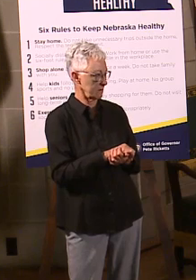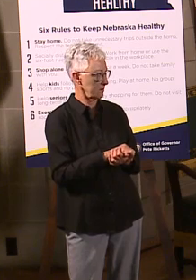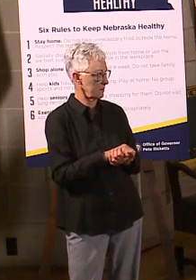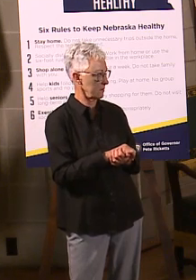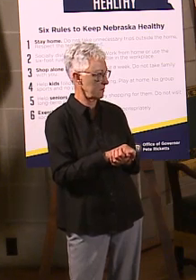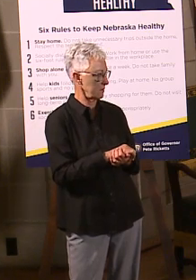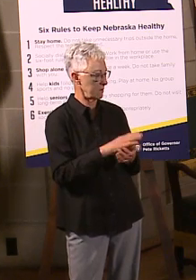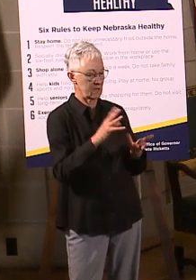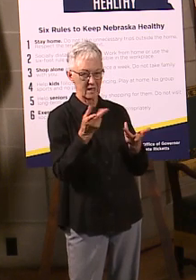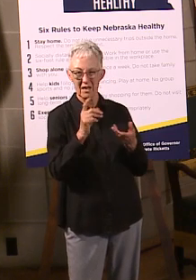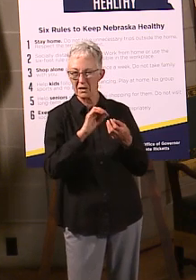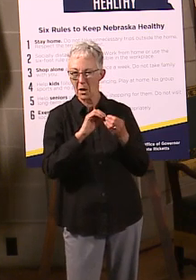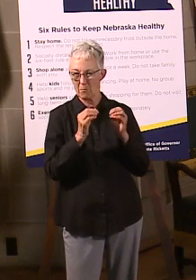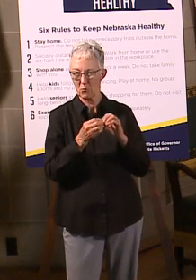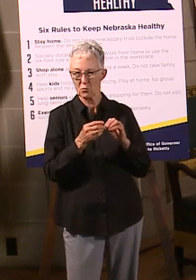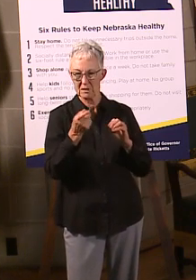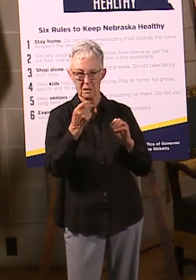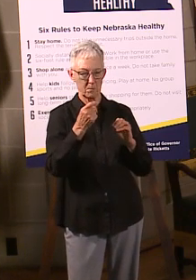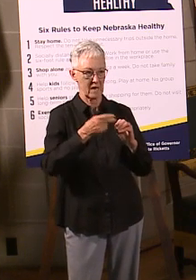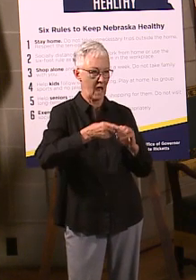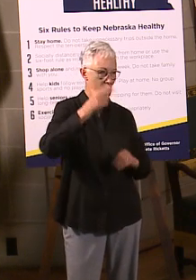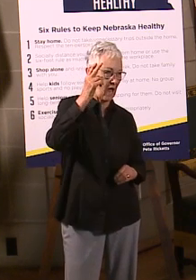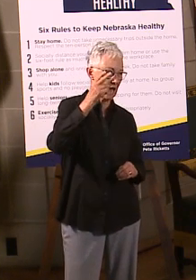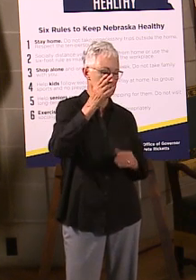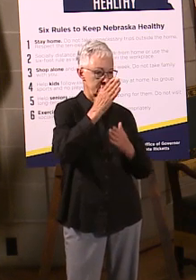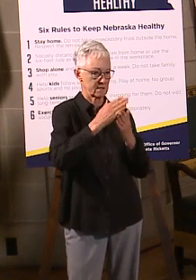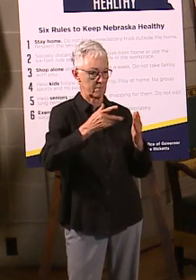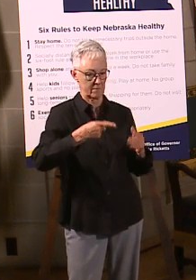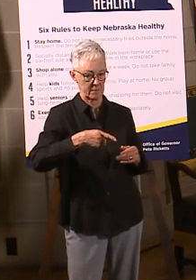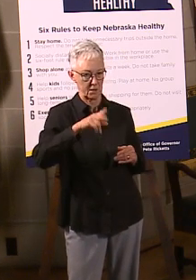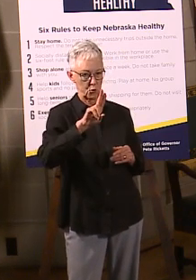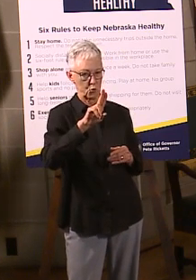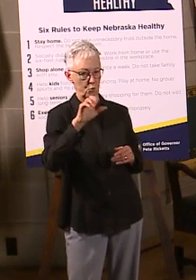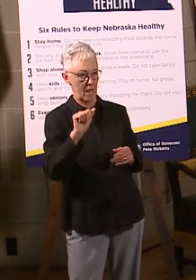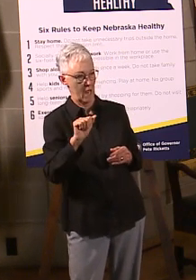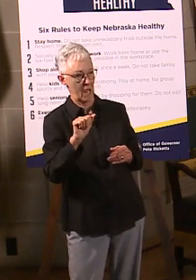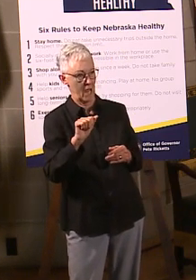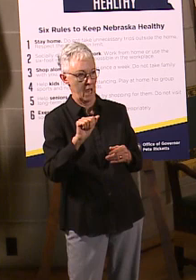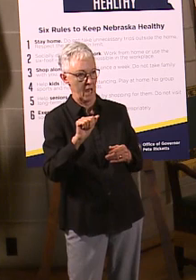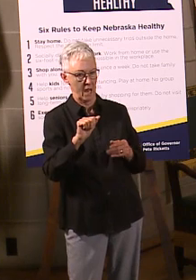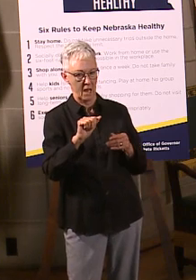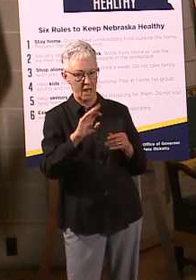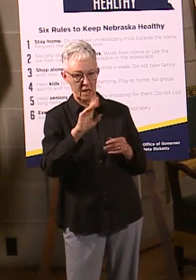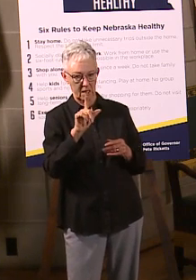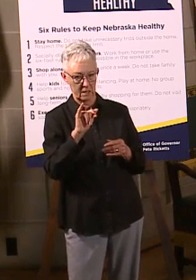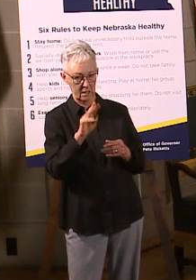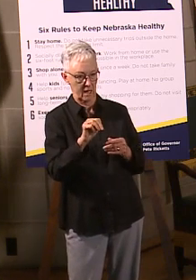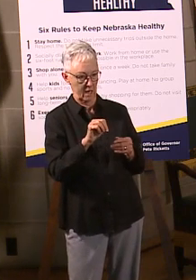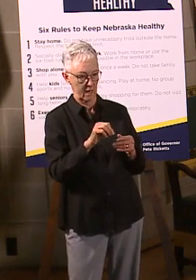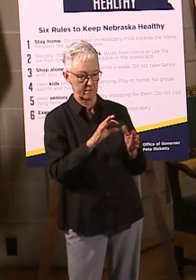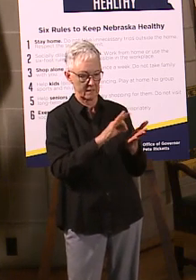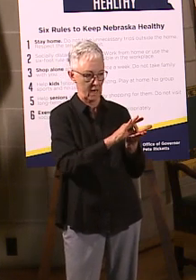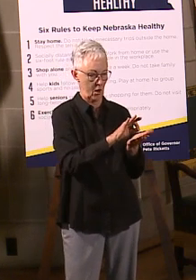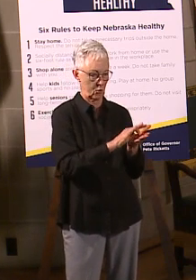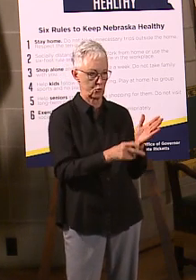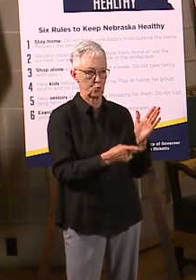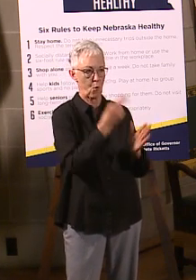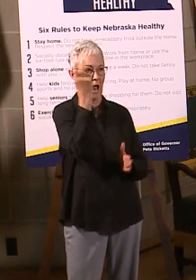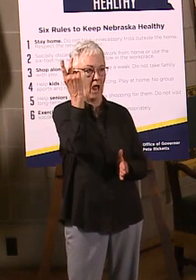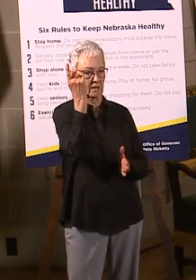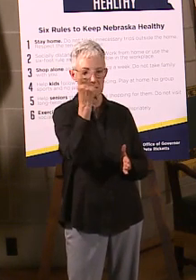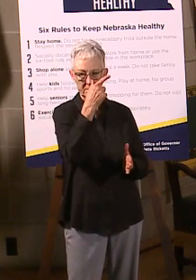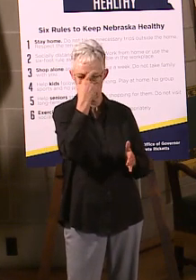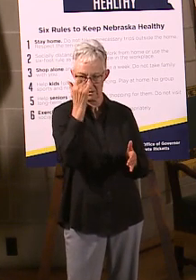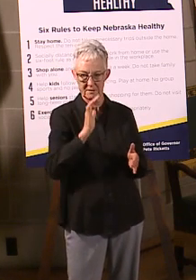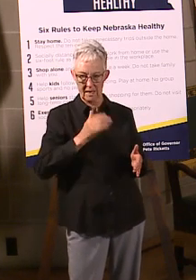inflated because some of the PUA claims ended up counting twice because they counted when they filed as regular unemployment. And then, again, it's the PUA,